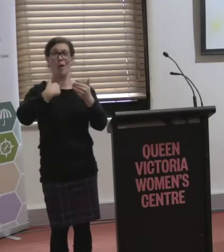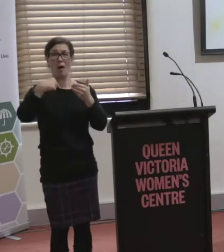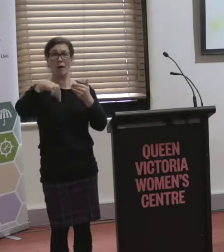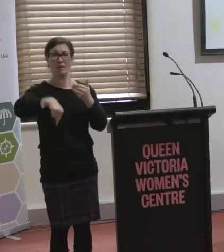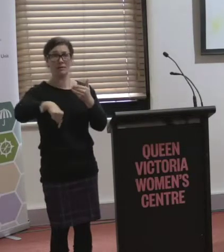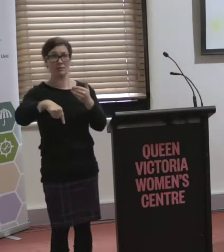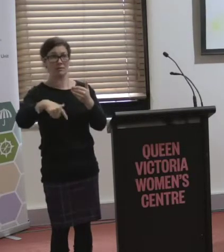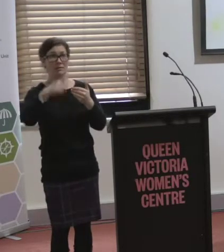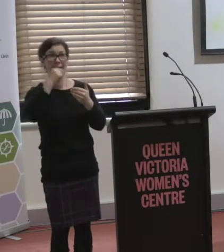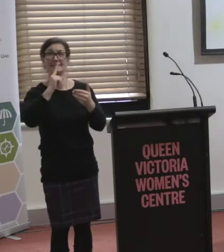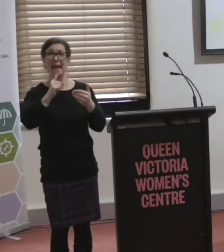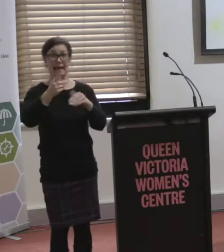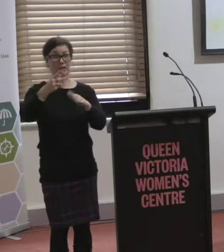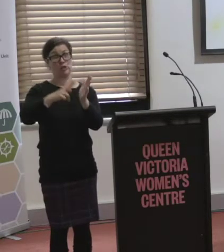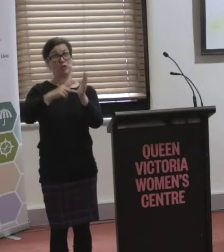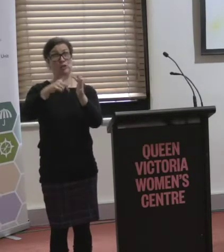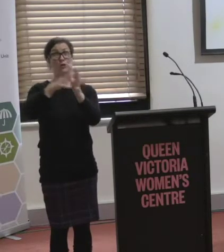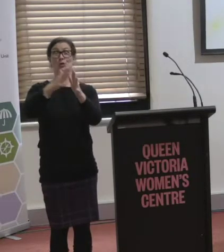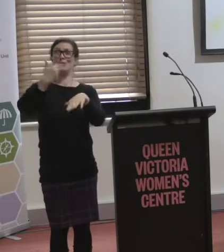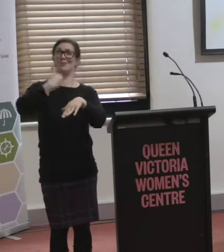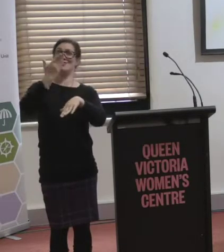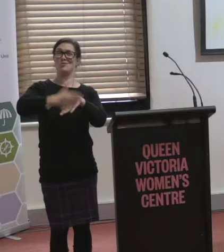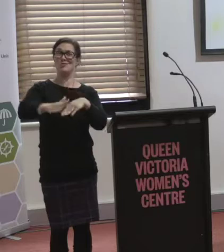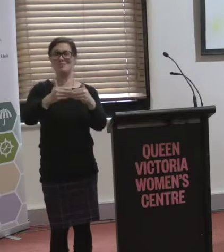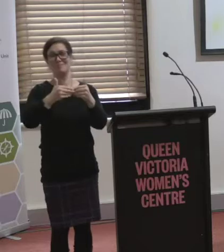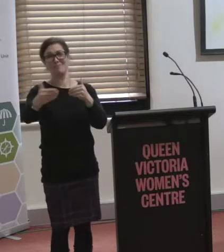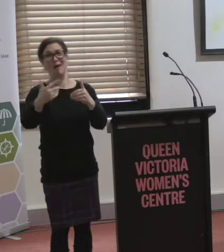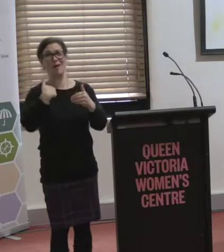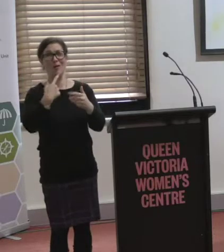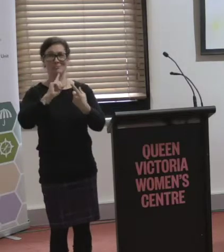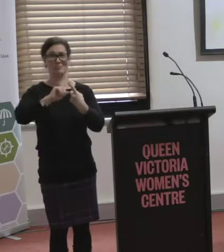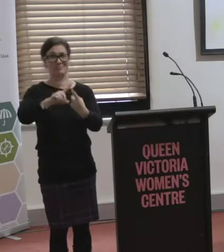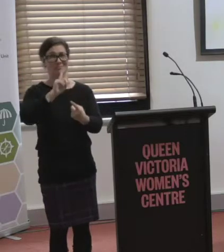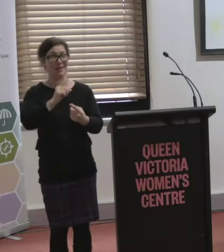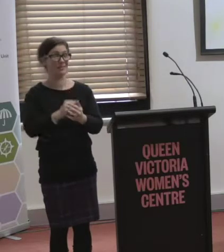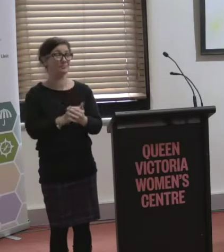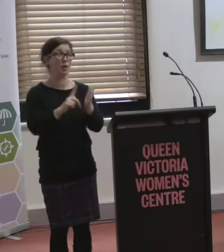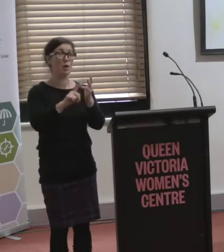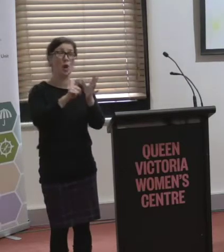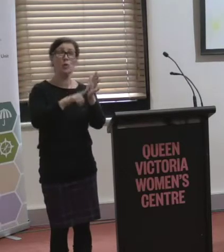Yahudi Blatcher is well known throughout local government,